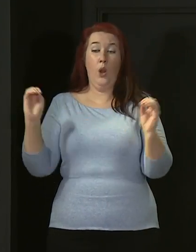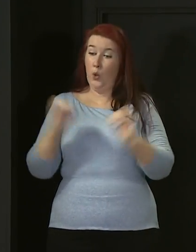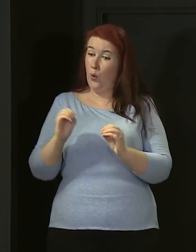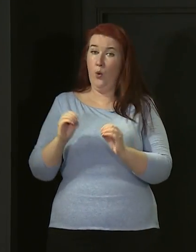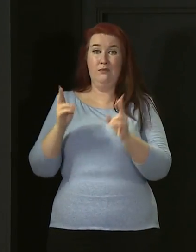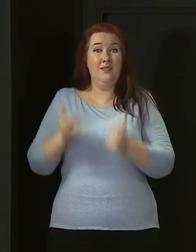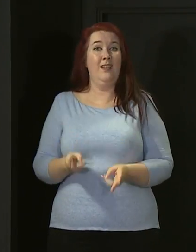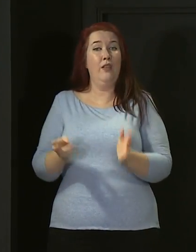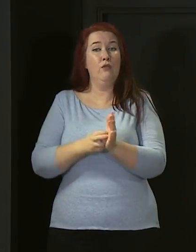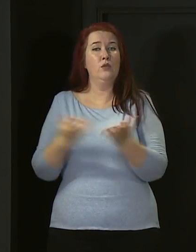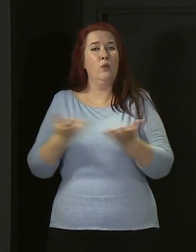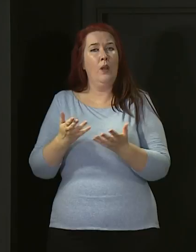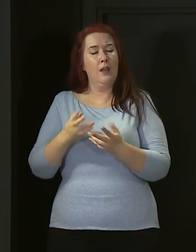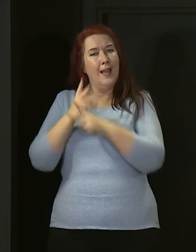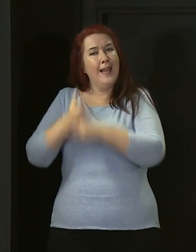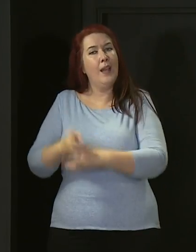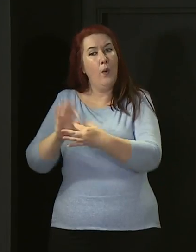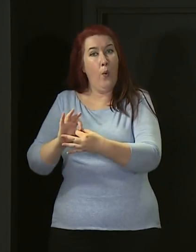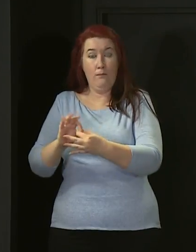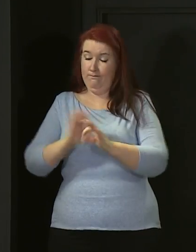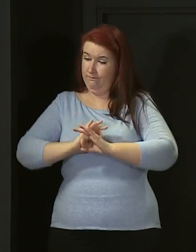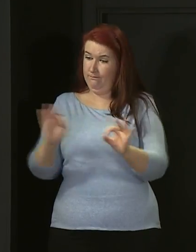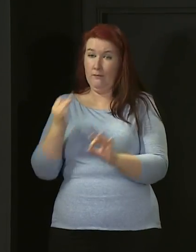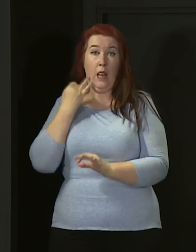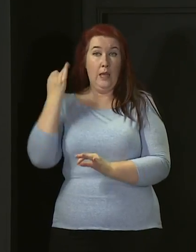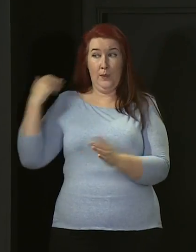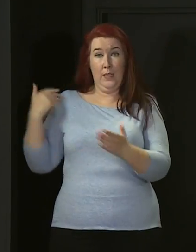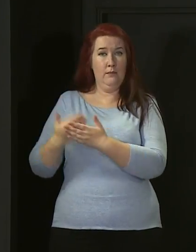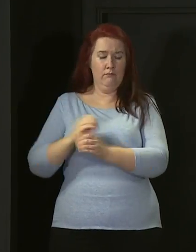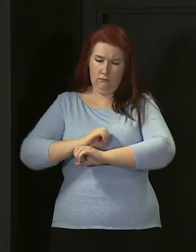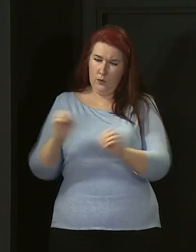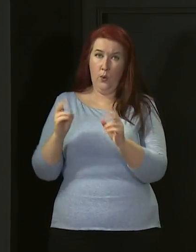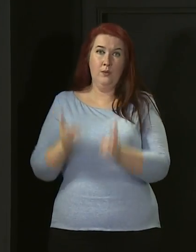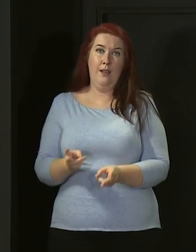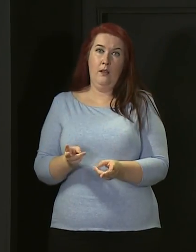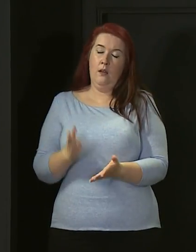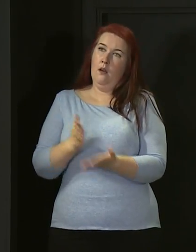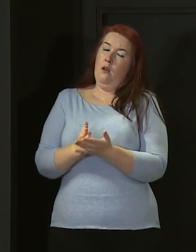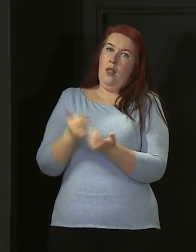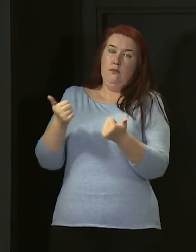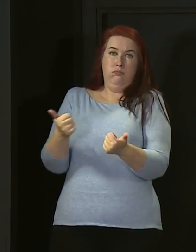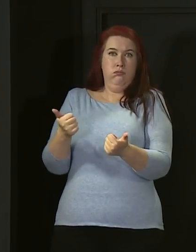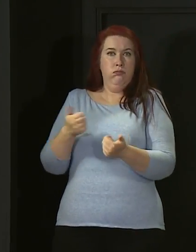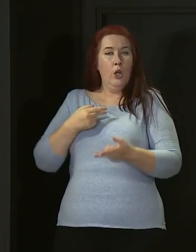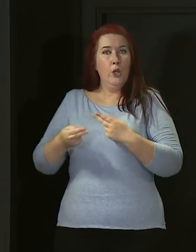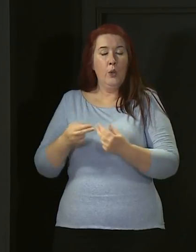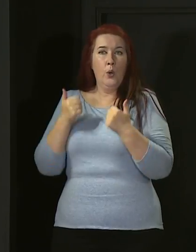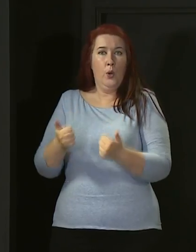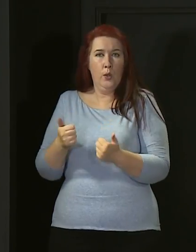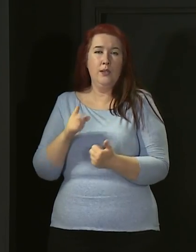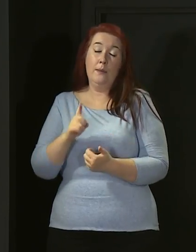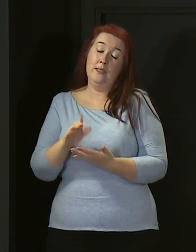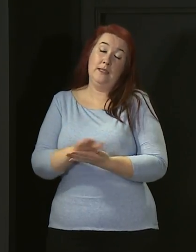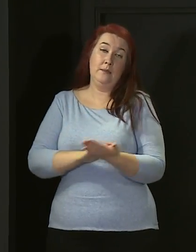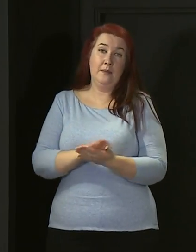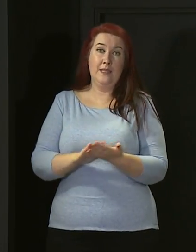deaths registered in care homes at all last week. That obviously is positive news but it is